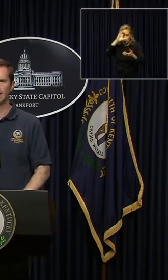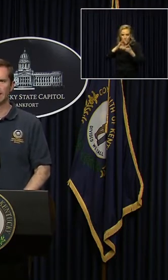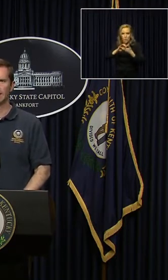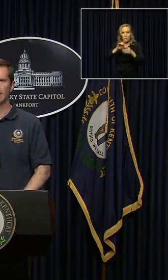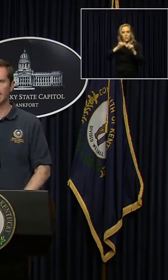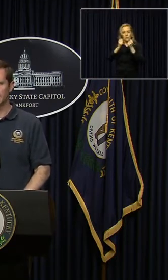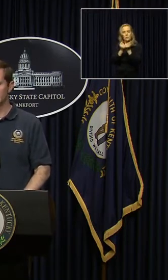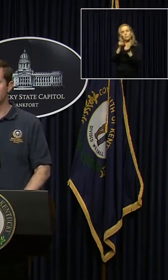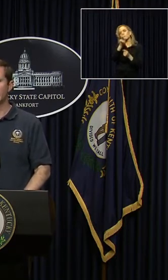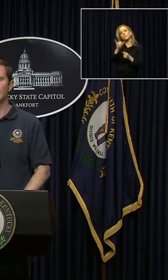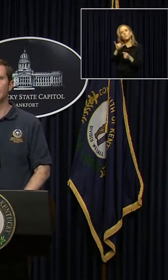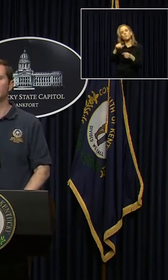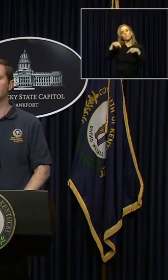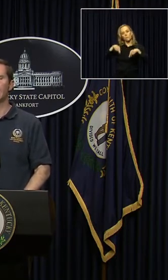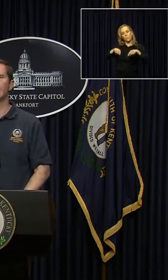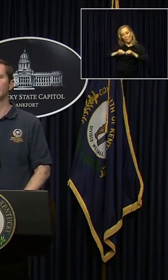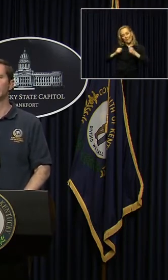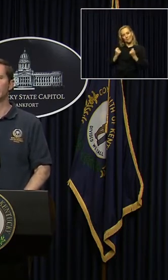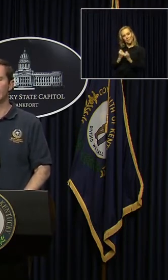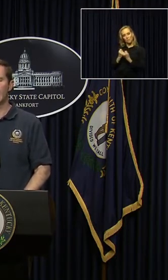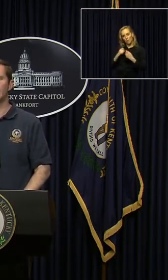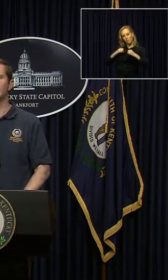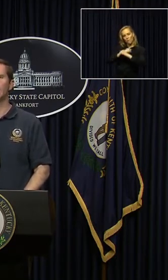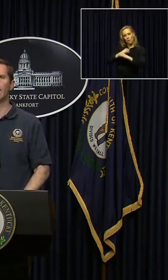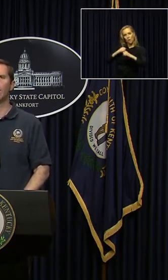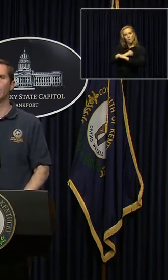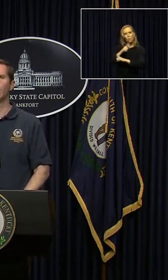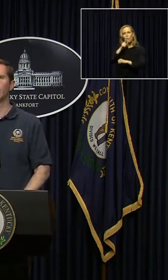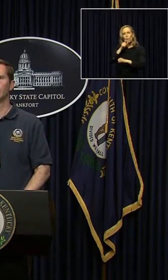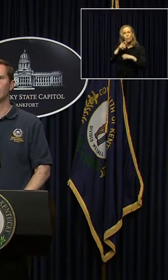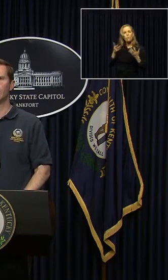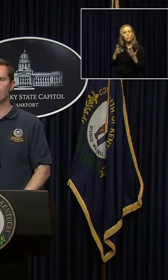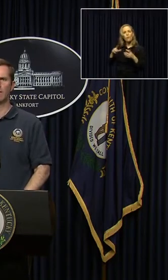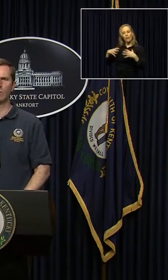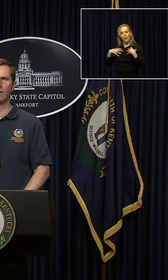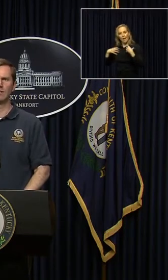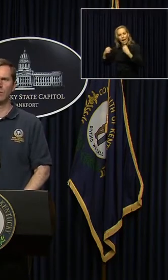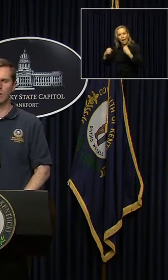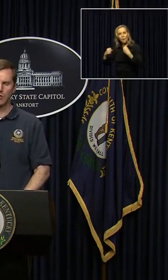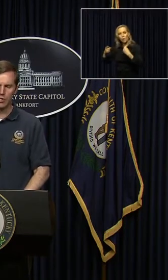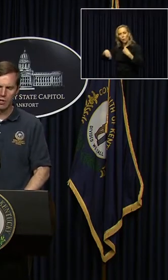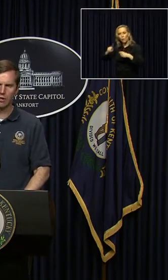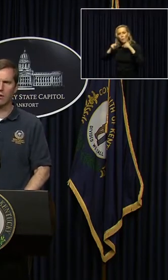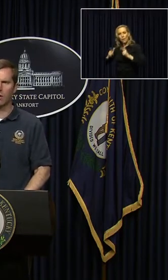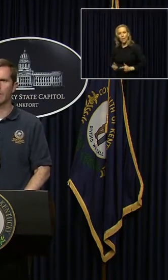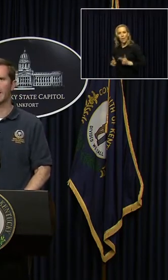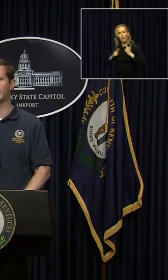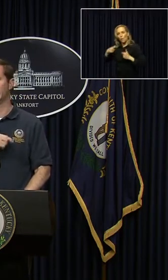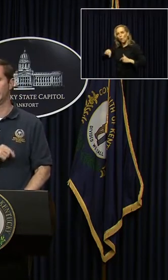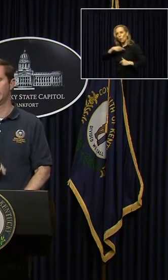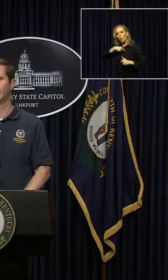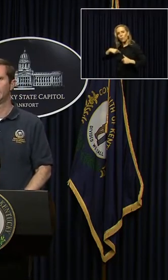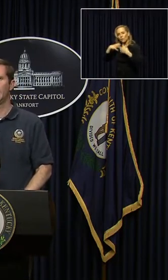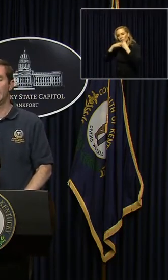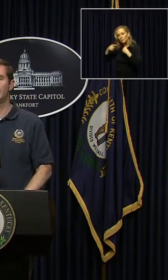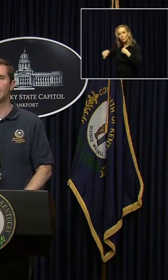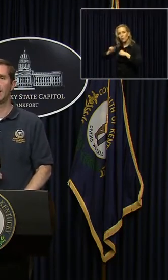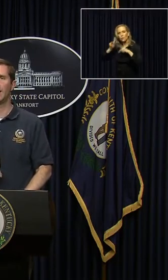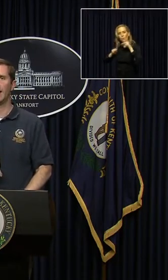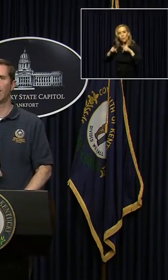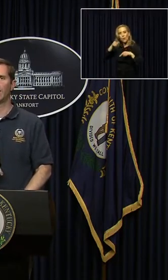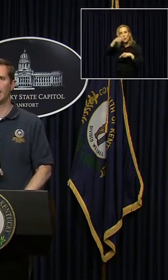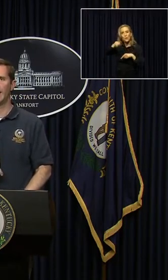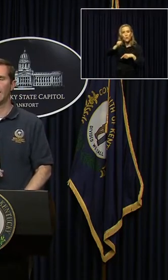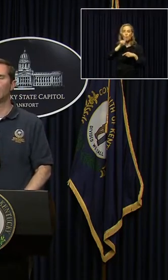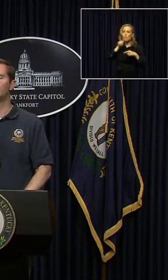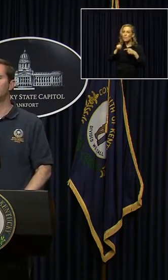and that this is a team that is fighting for the lives and the health of our loved ones. You are a starter on that team each